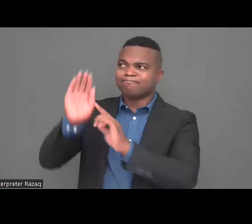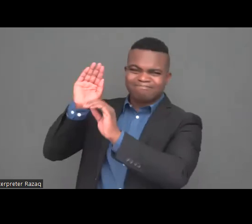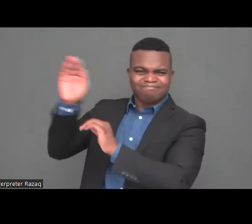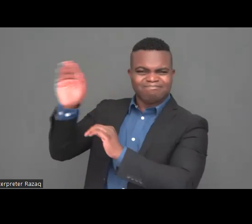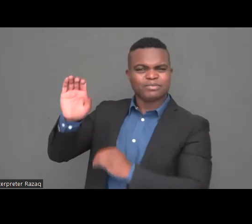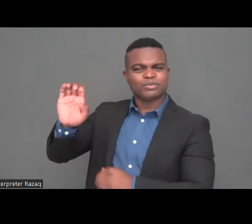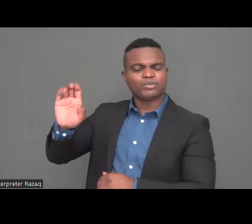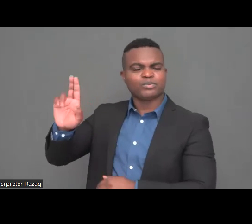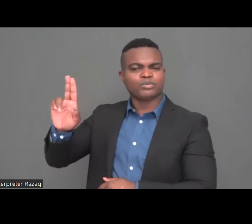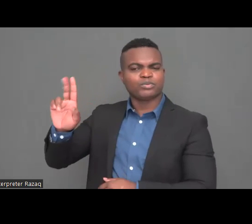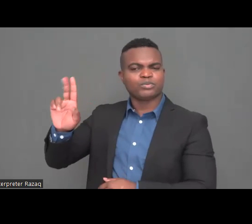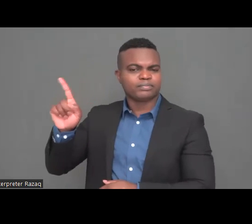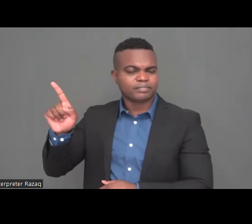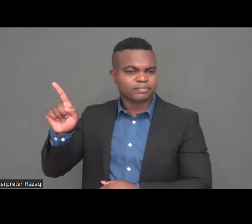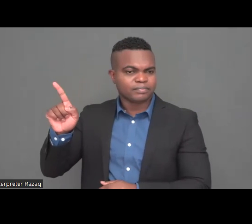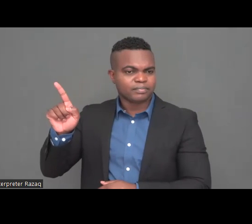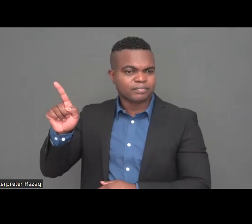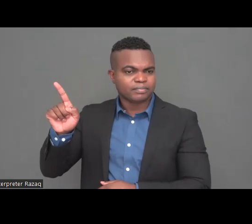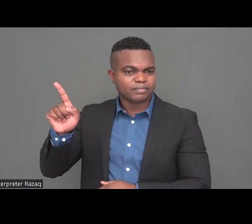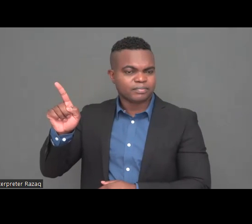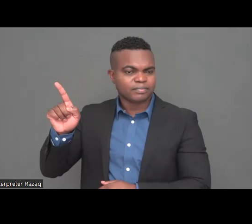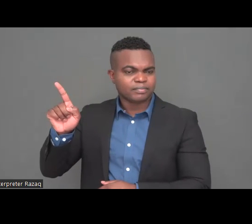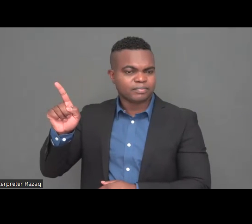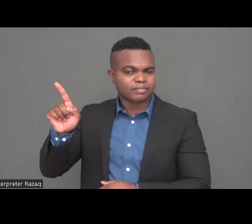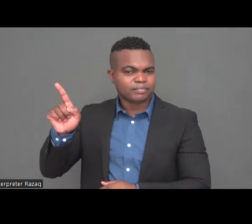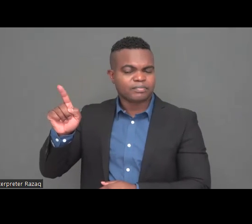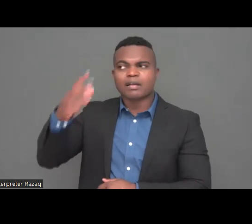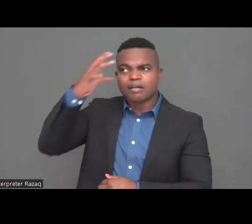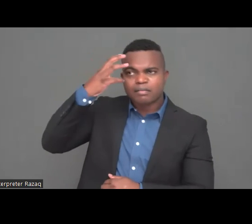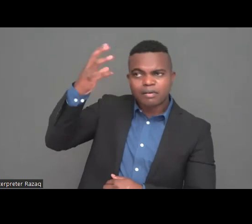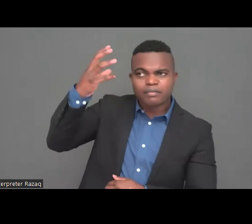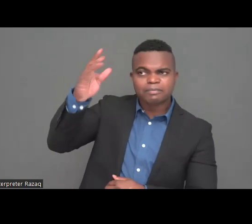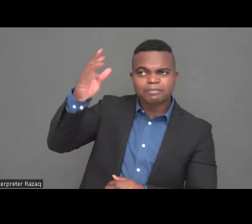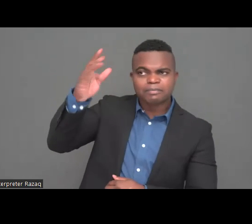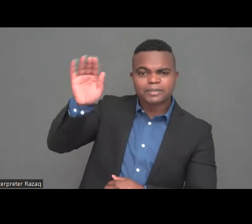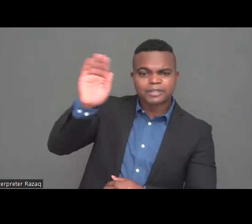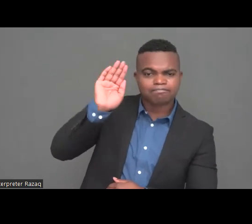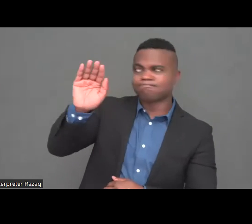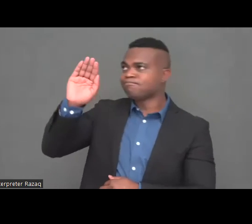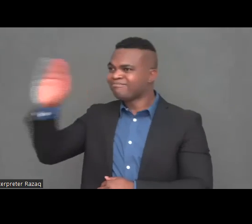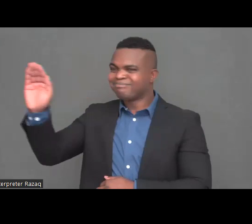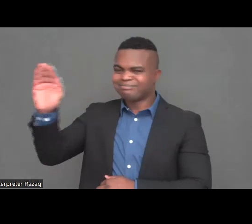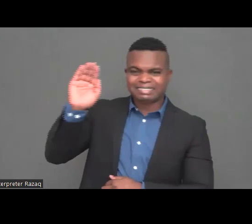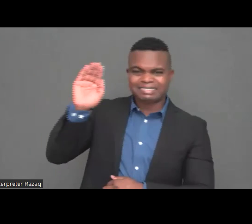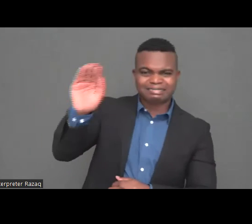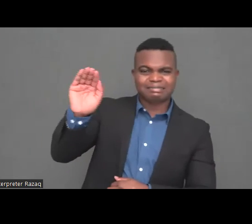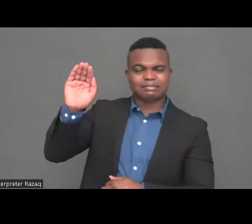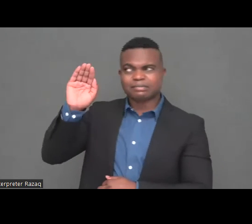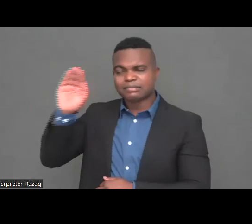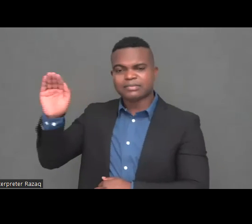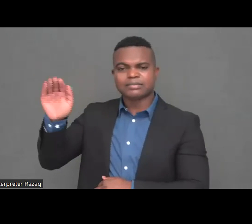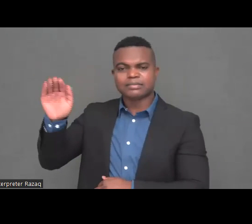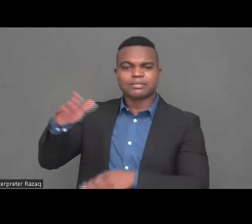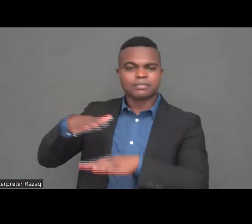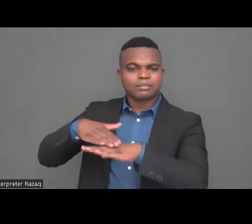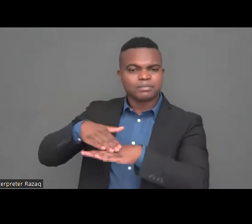votes against a resolution at the level of the Security Council or the General Assembly of the